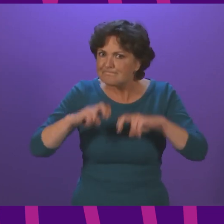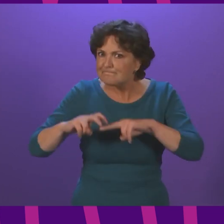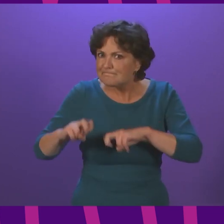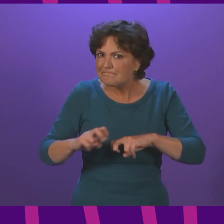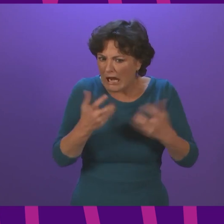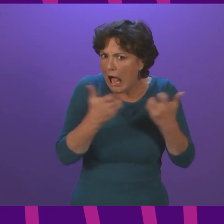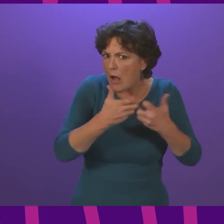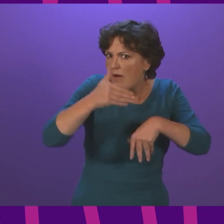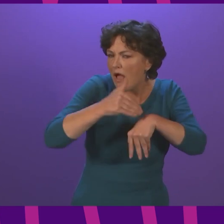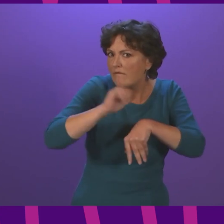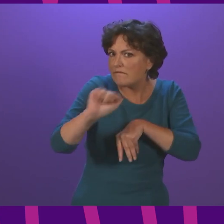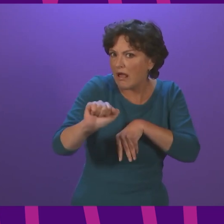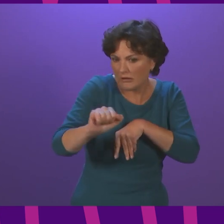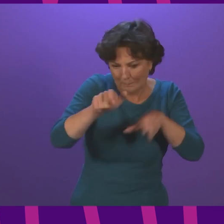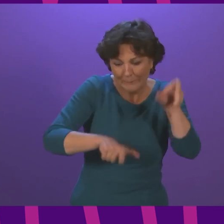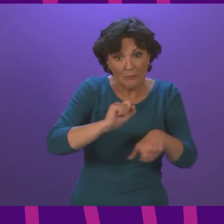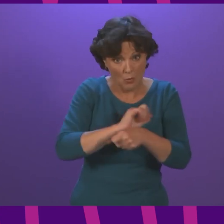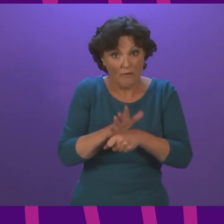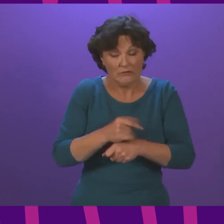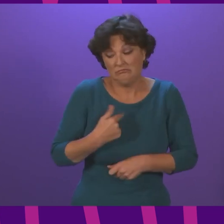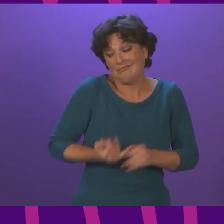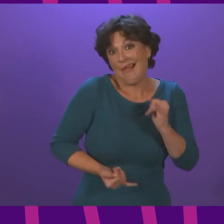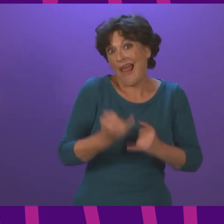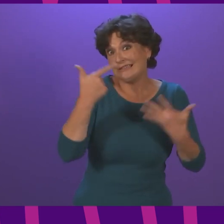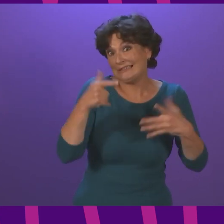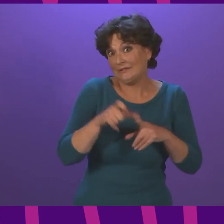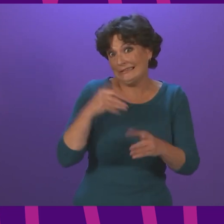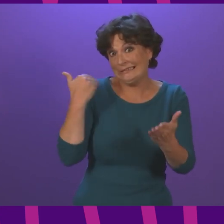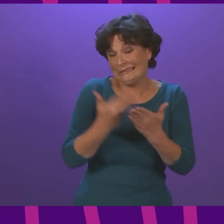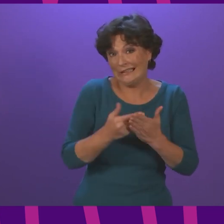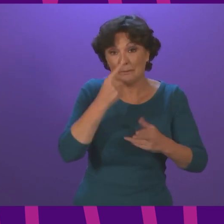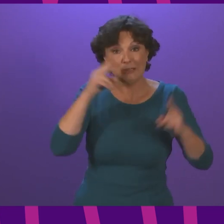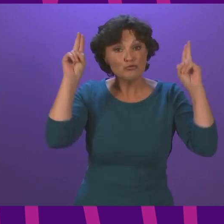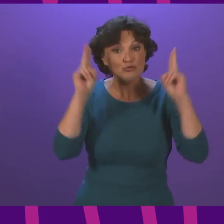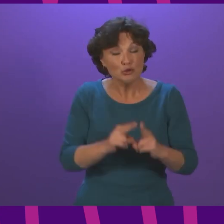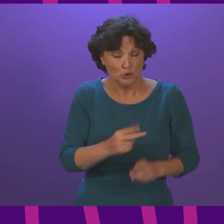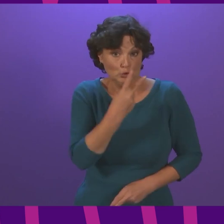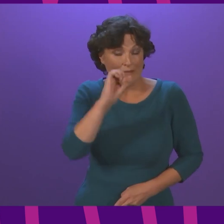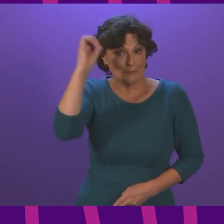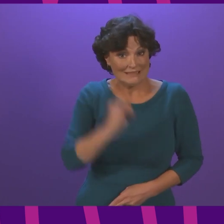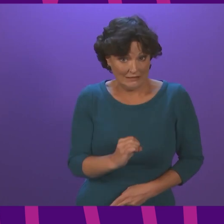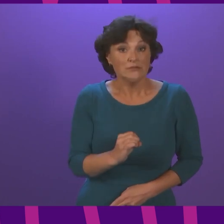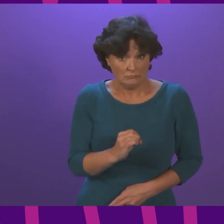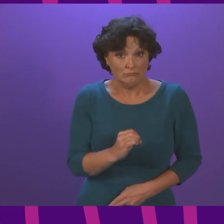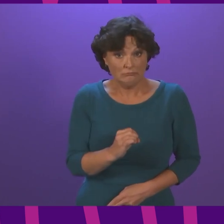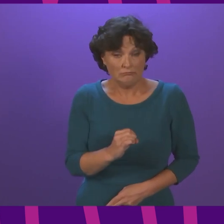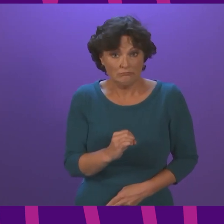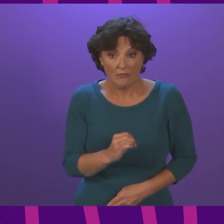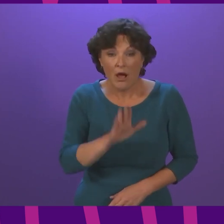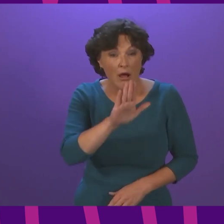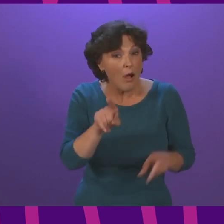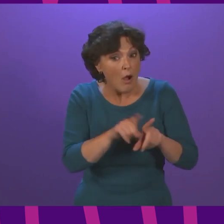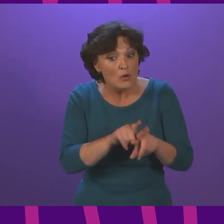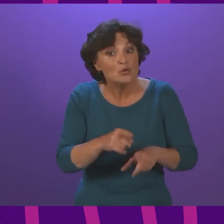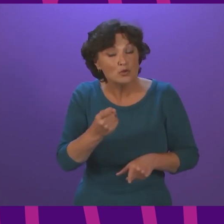impacts. In the past seven days, the number of cases has reduced by more than one-fifth. And cases are now more than